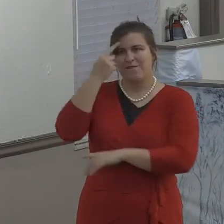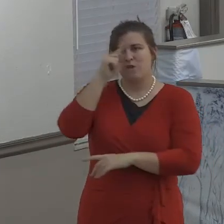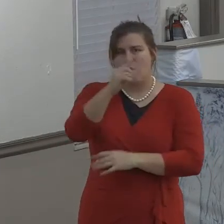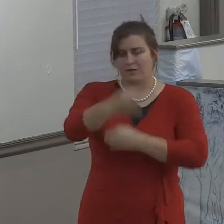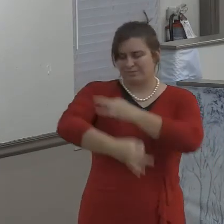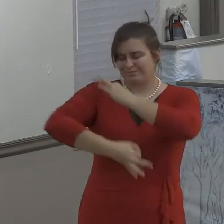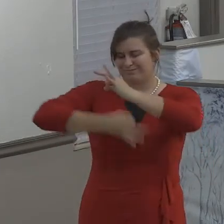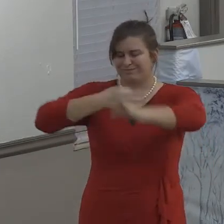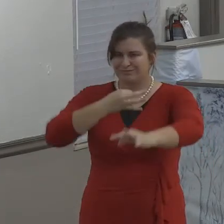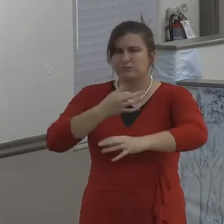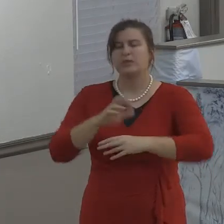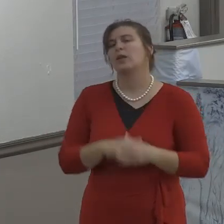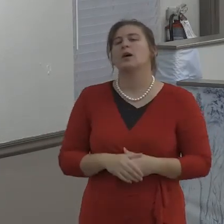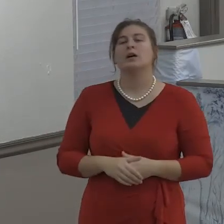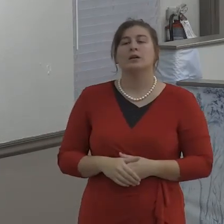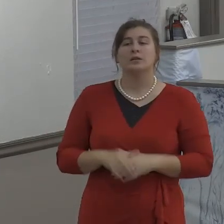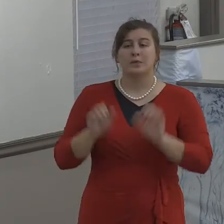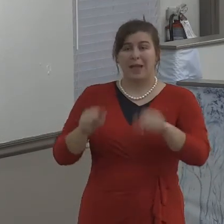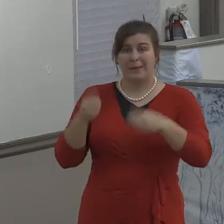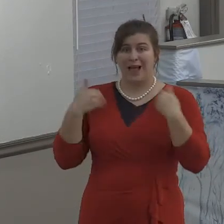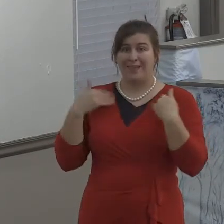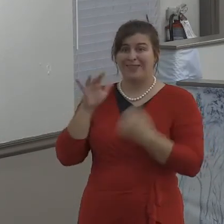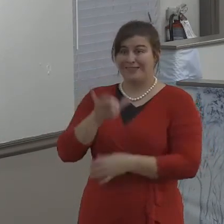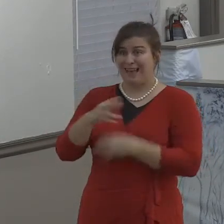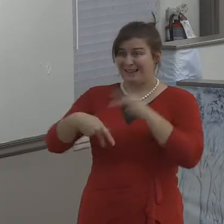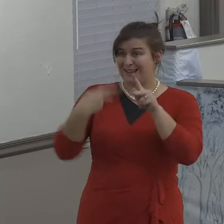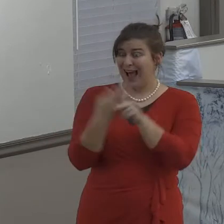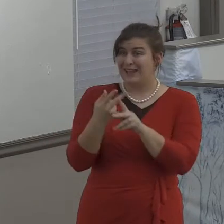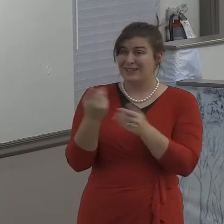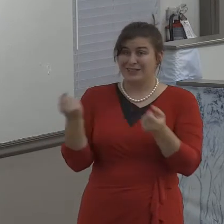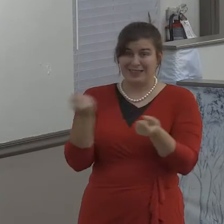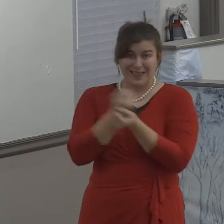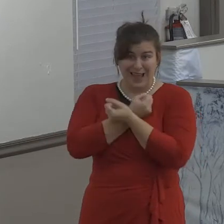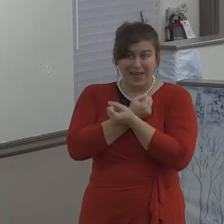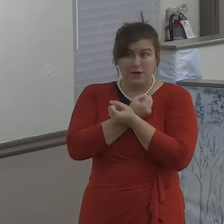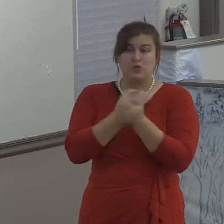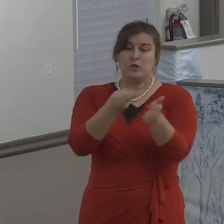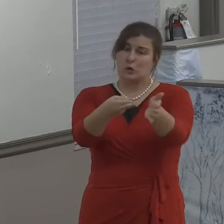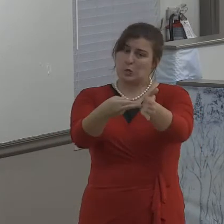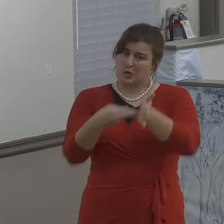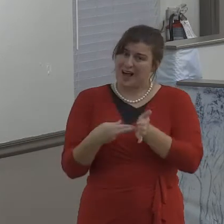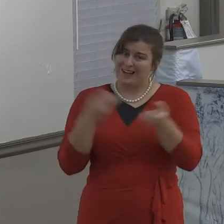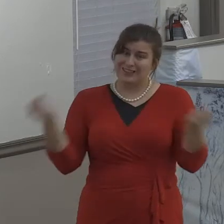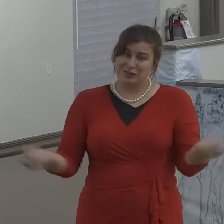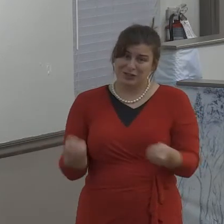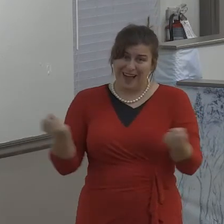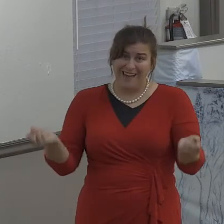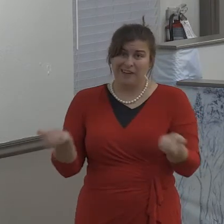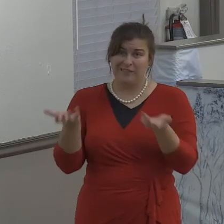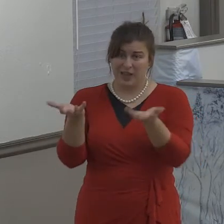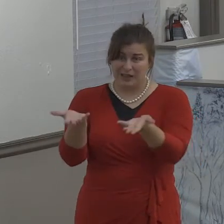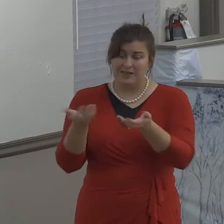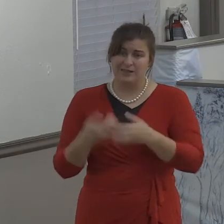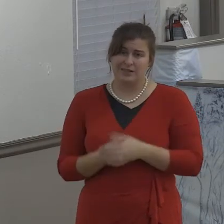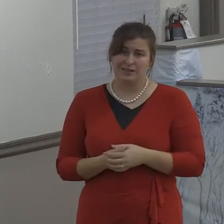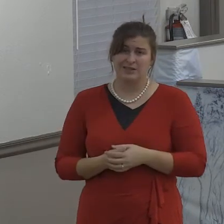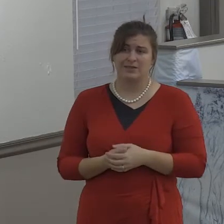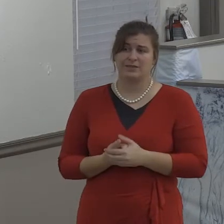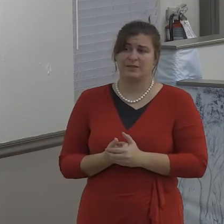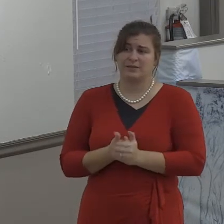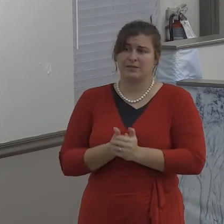In 1 Peter chapter 4 and verse number 8, the Bible tells us, And above all things, have fervent charity among yourselves.